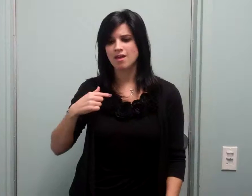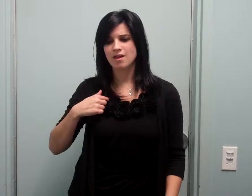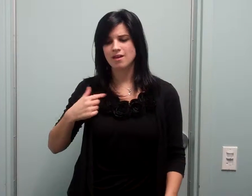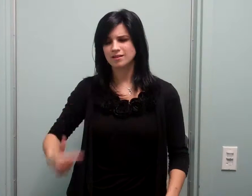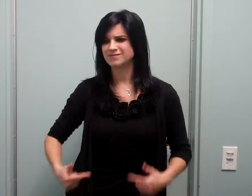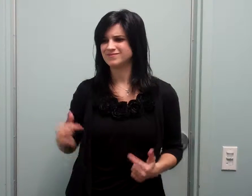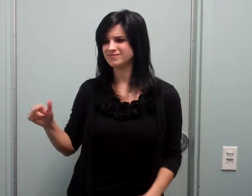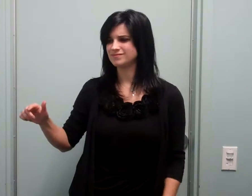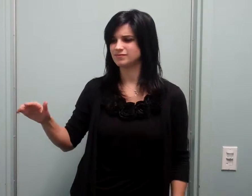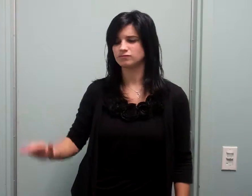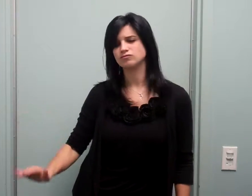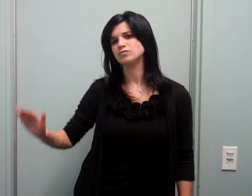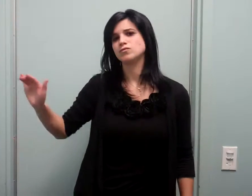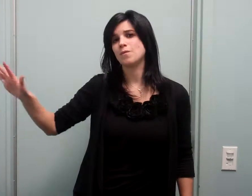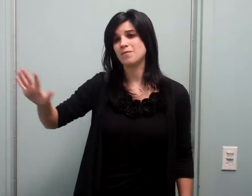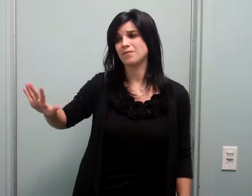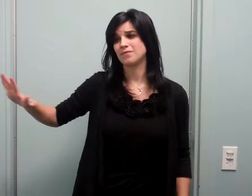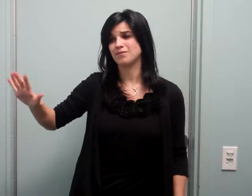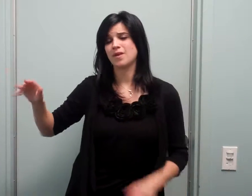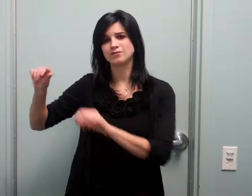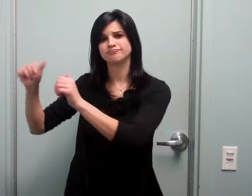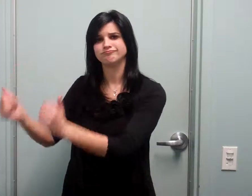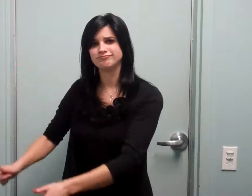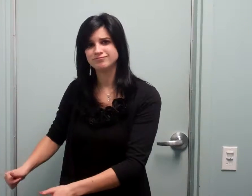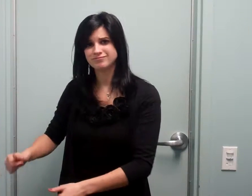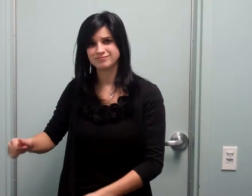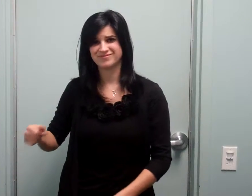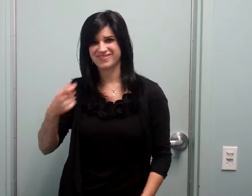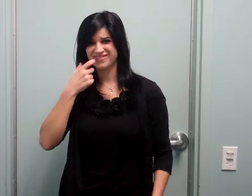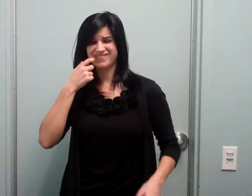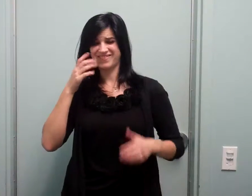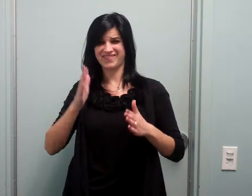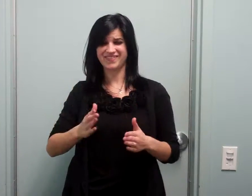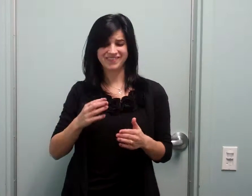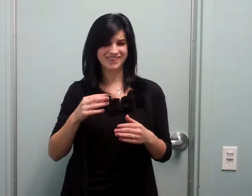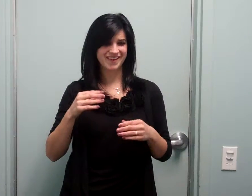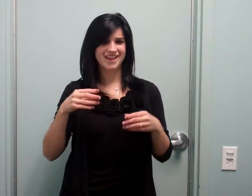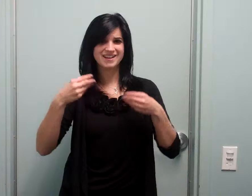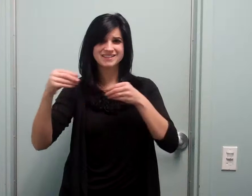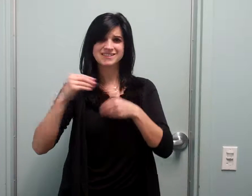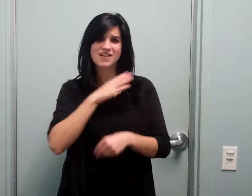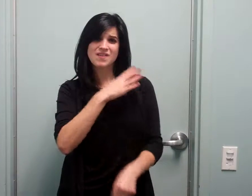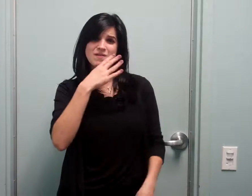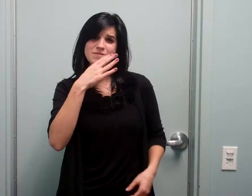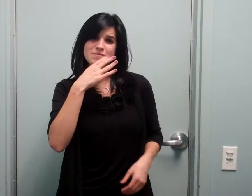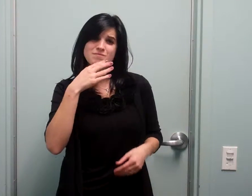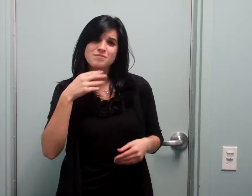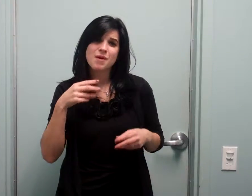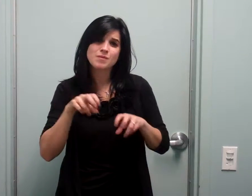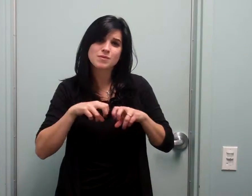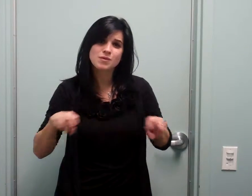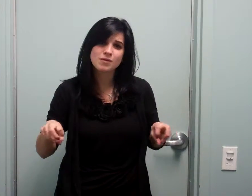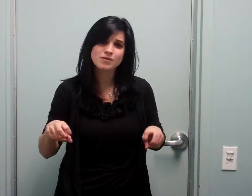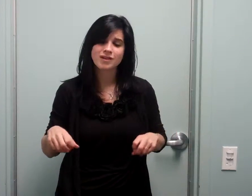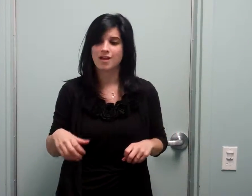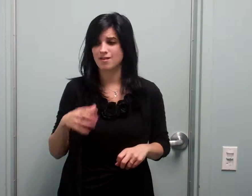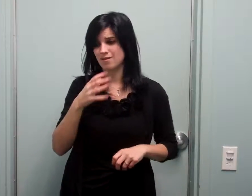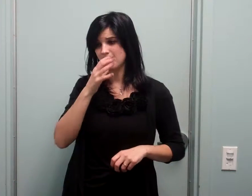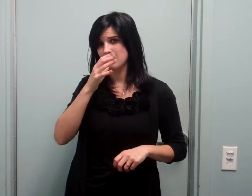I'm back, tellin' them on my sofa, lookouts on the corner, focus on the app, ladies in the window, focus on the kinfolk,